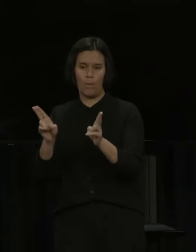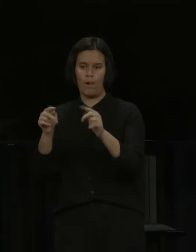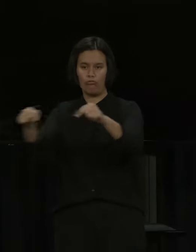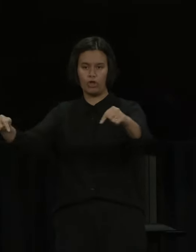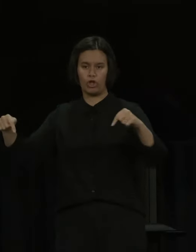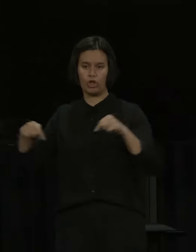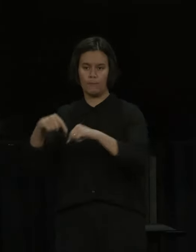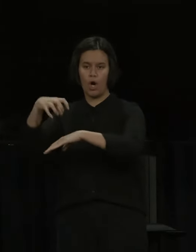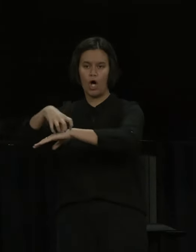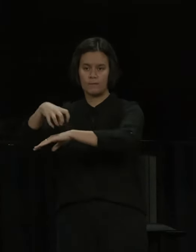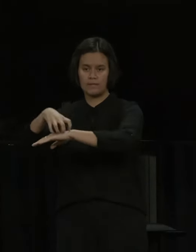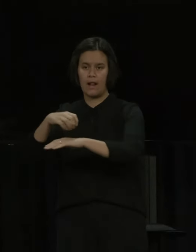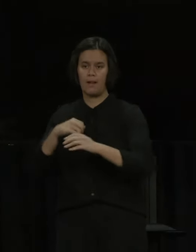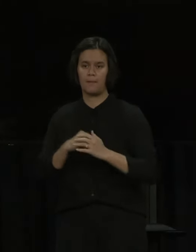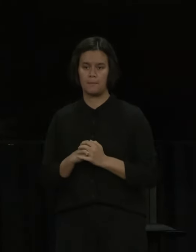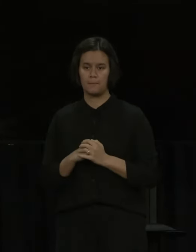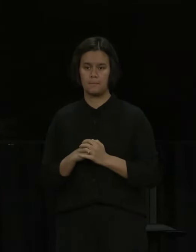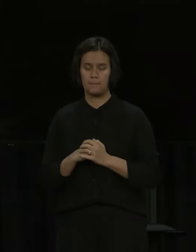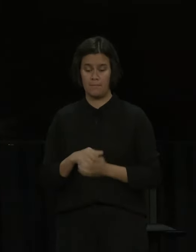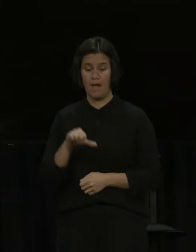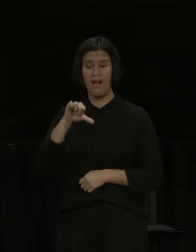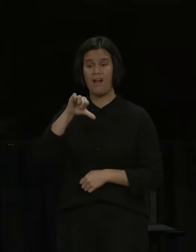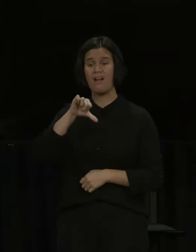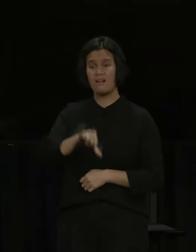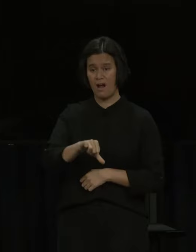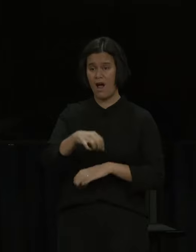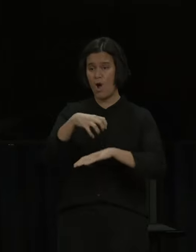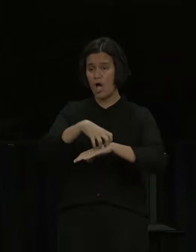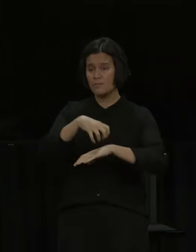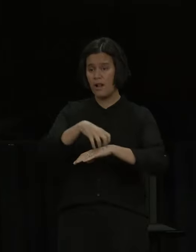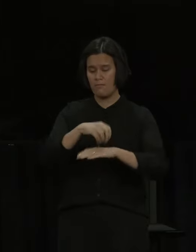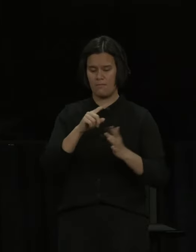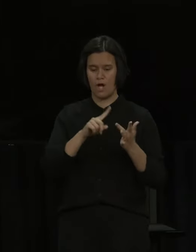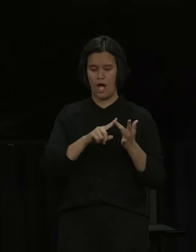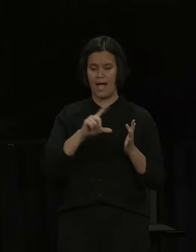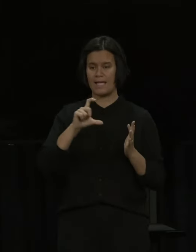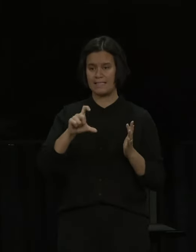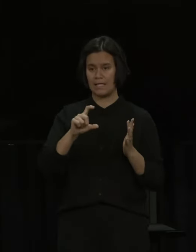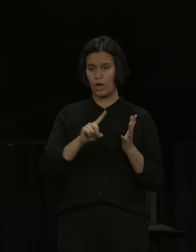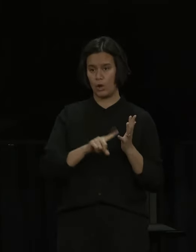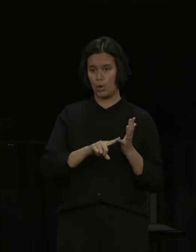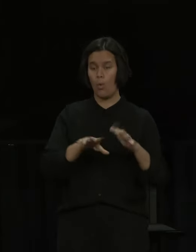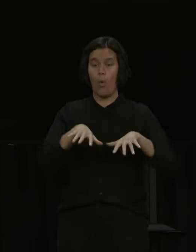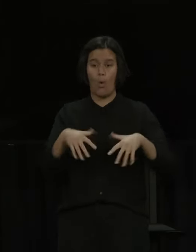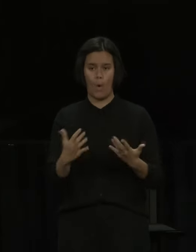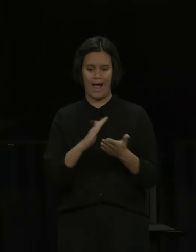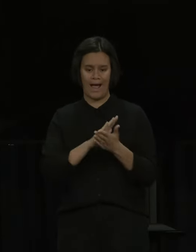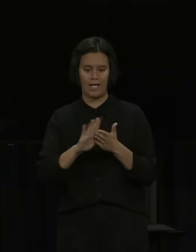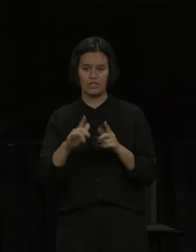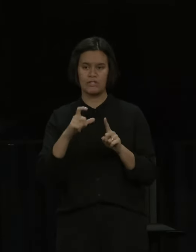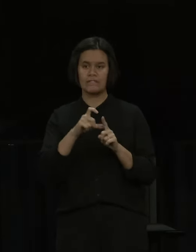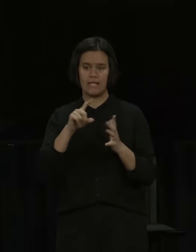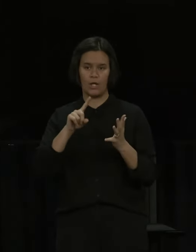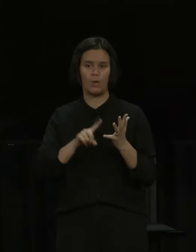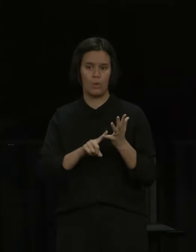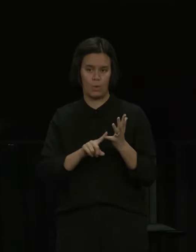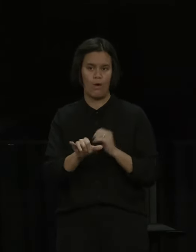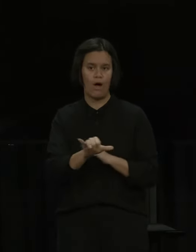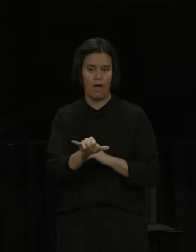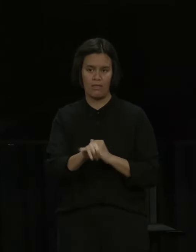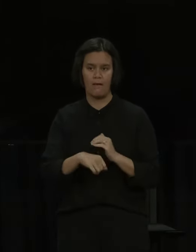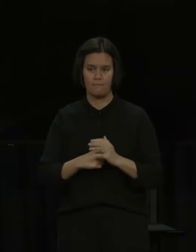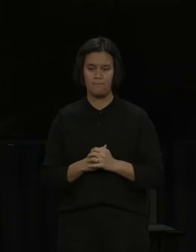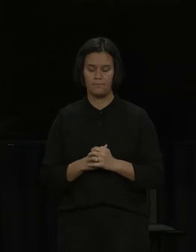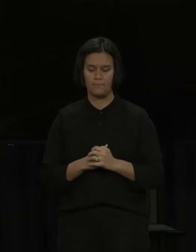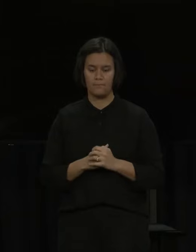Nine of our total number of patients in hospital are in an ICU or high dependency ward. Now, I've got